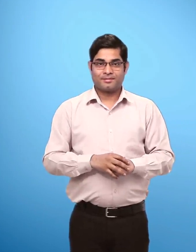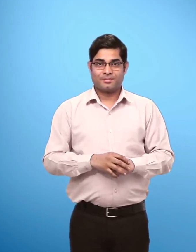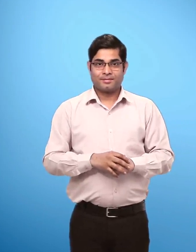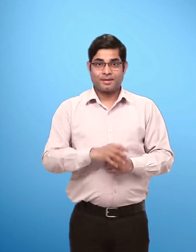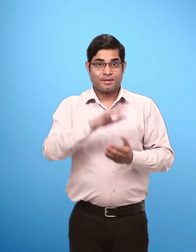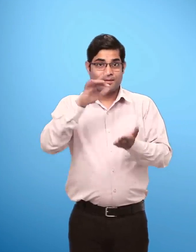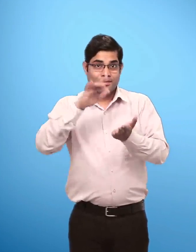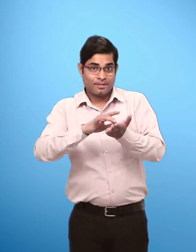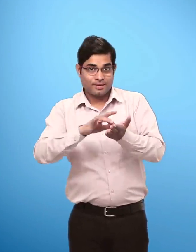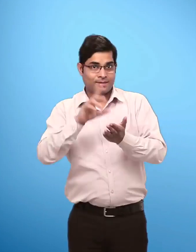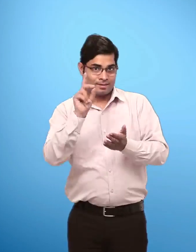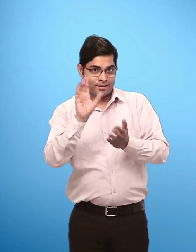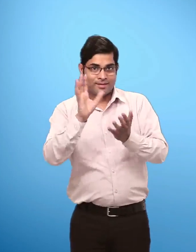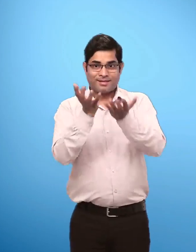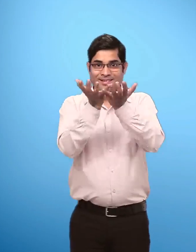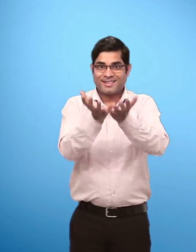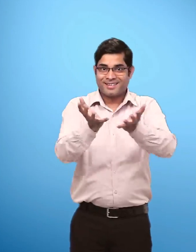Place 2 Hive